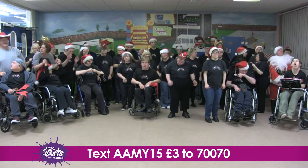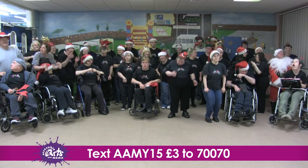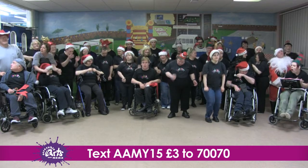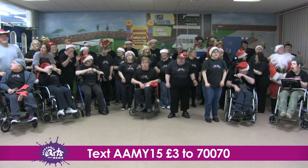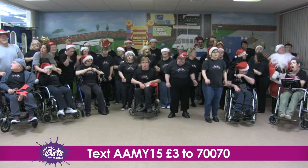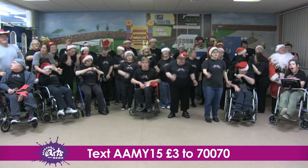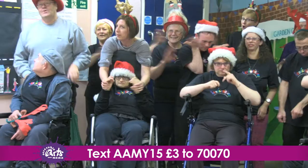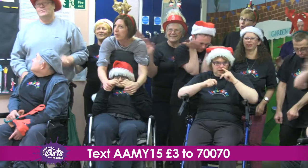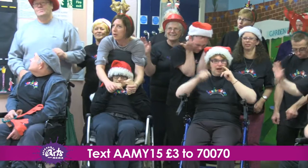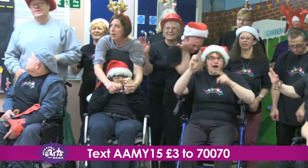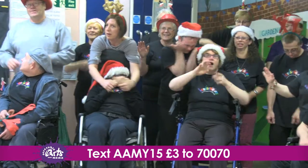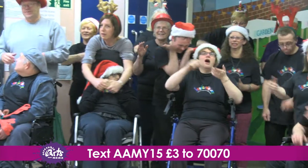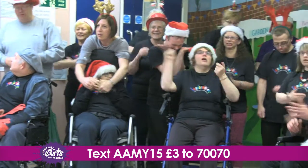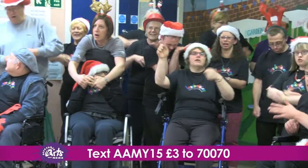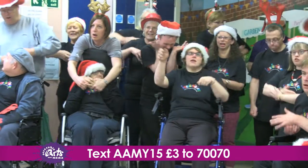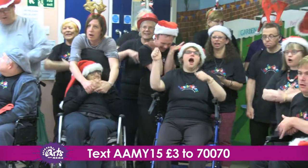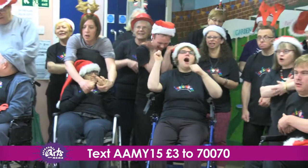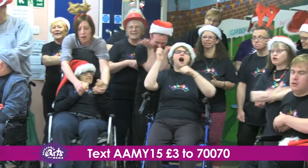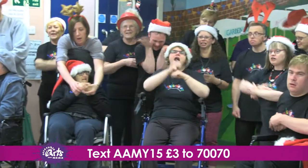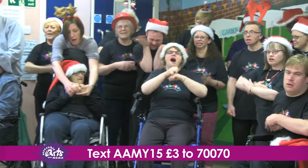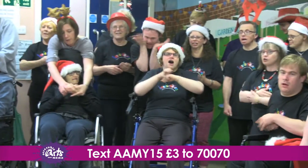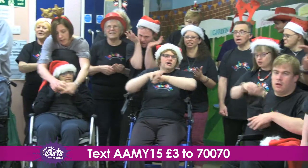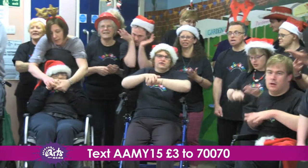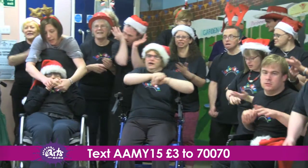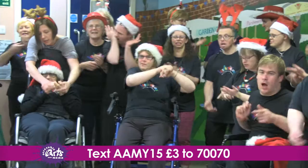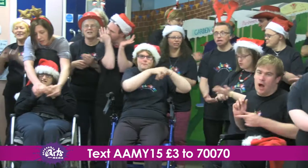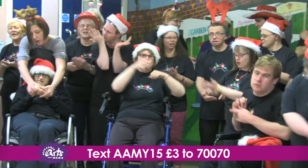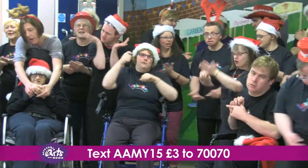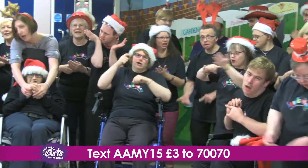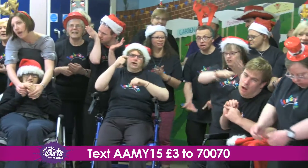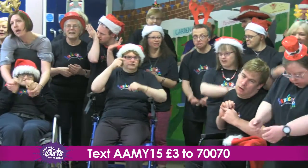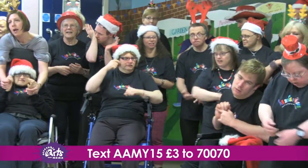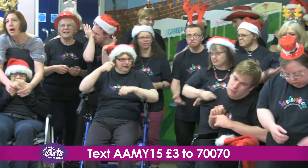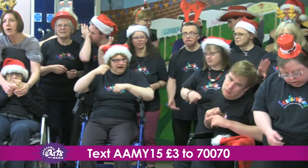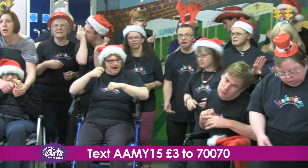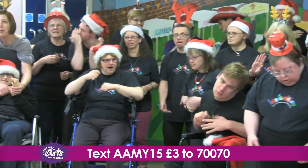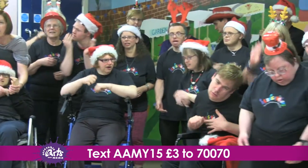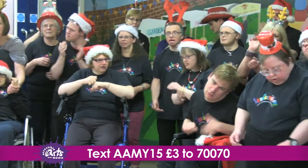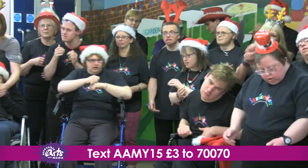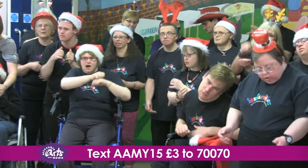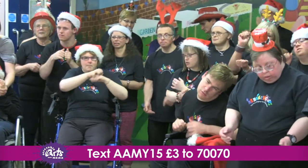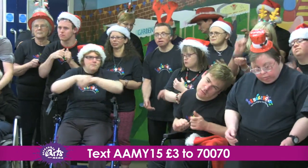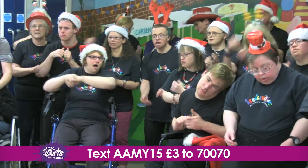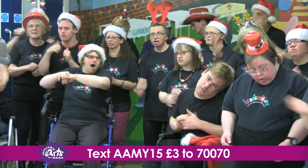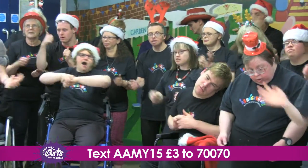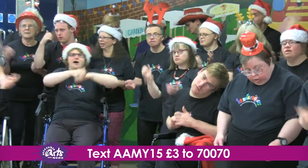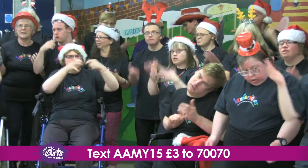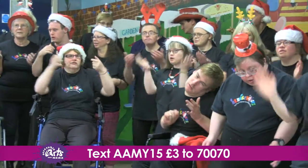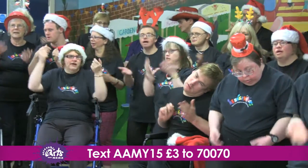I want a hippopotamus to play with